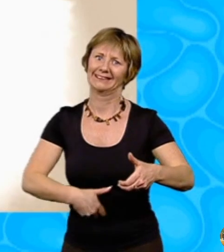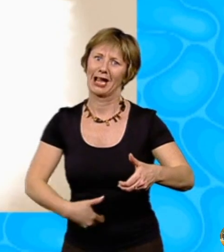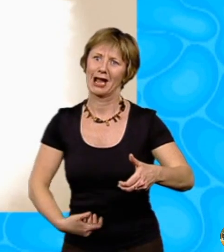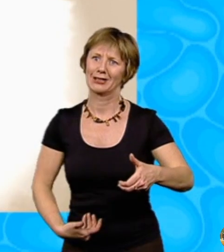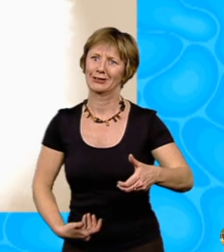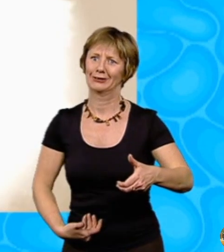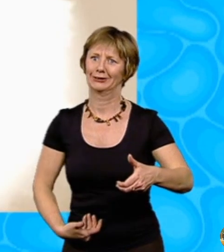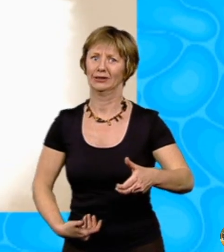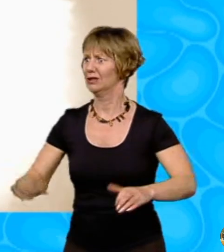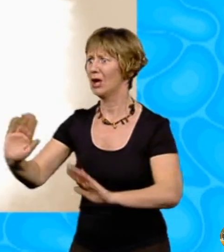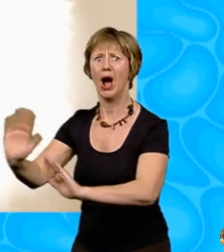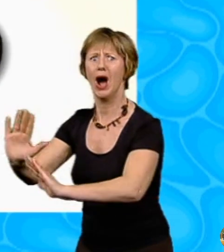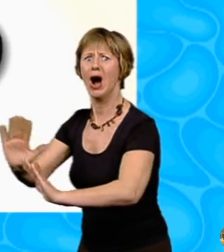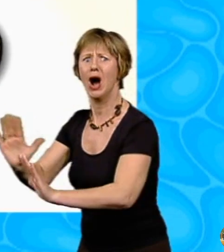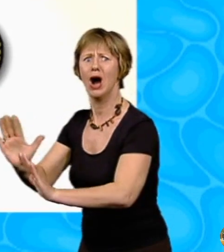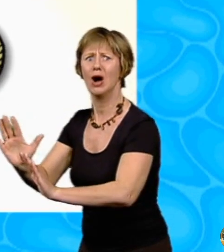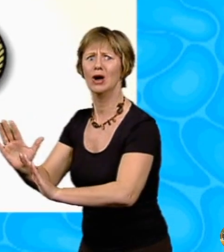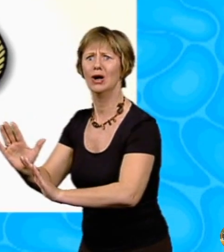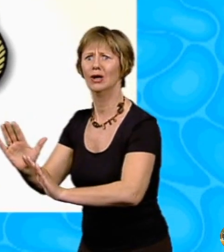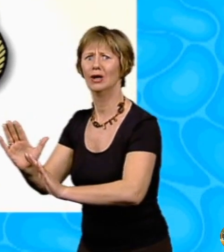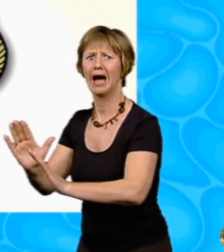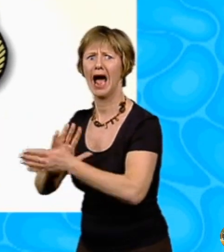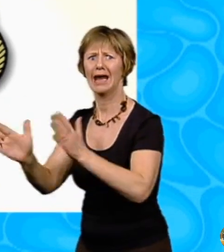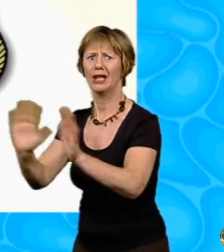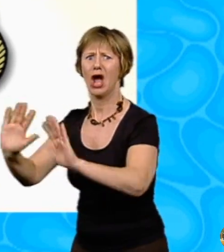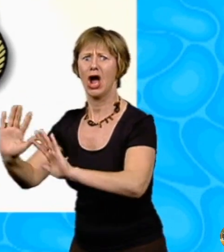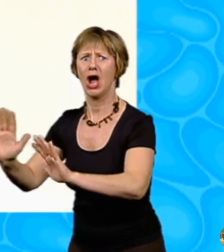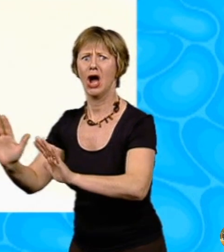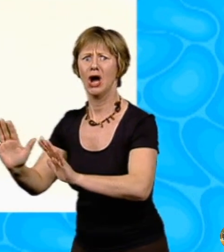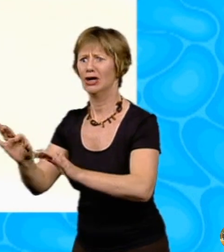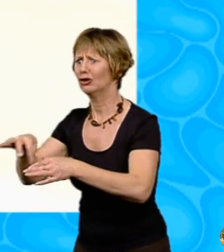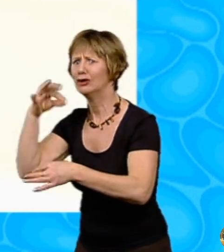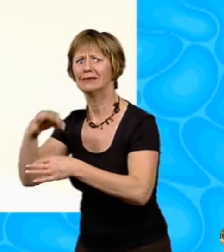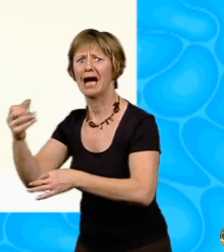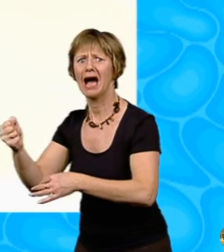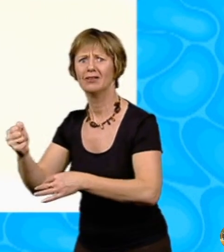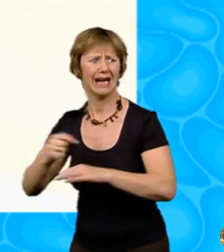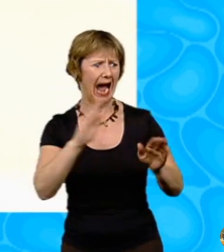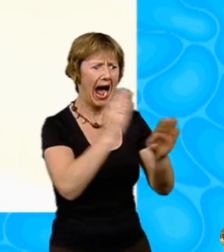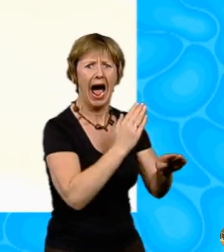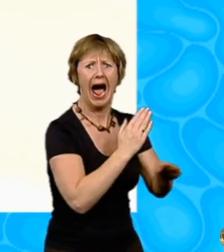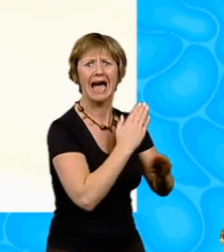Oh no! Hannah exclaimed. You've got crisps! Hide them! Hide them! Josie urged.